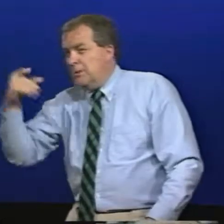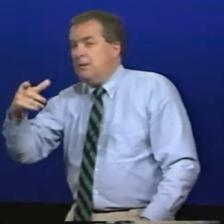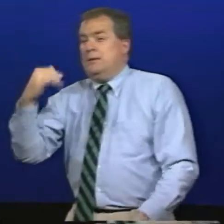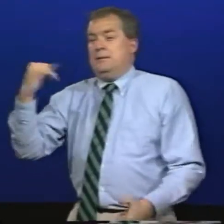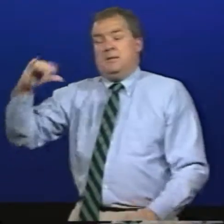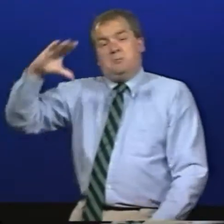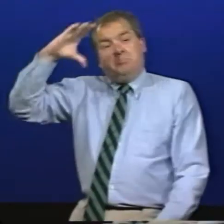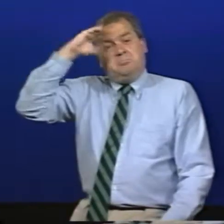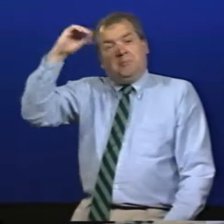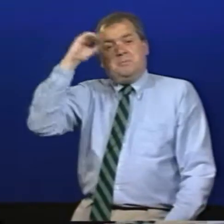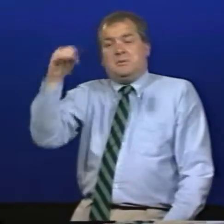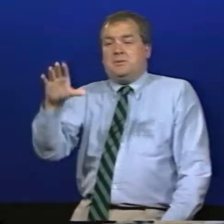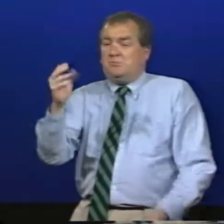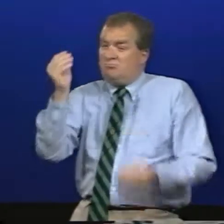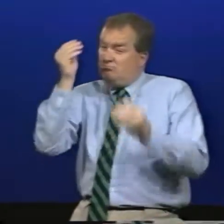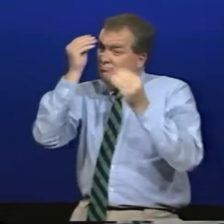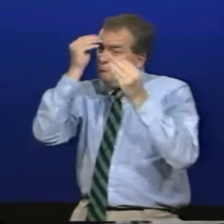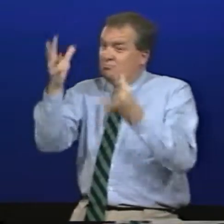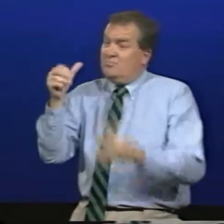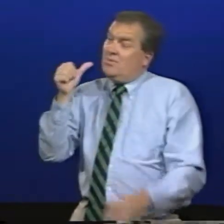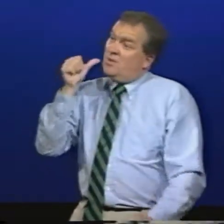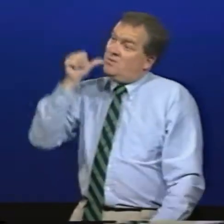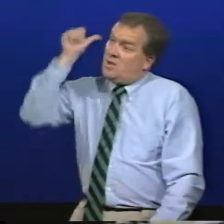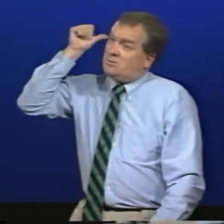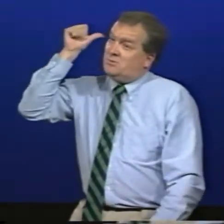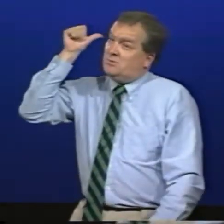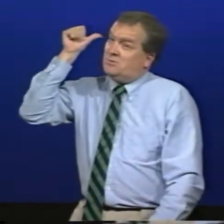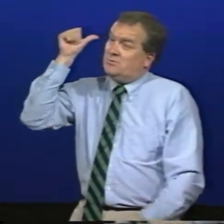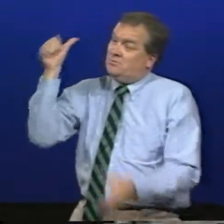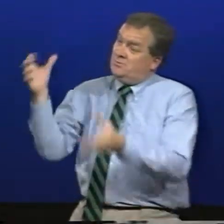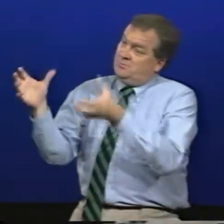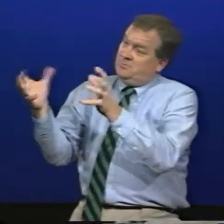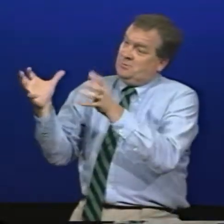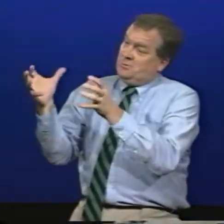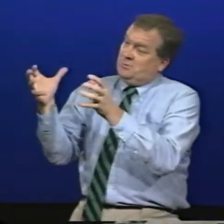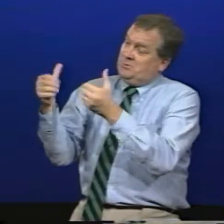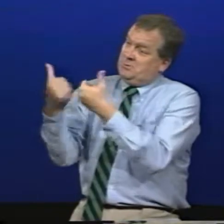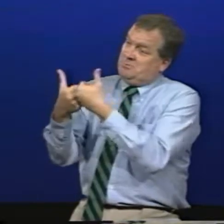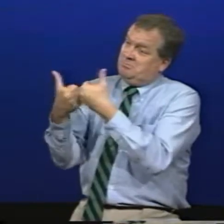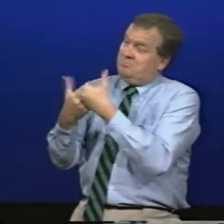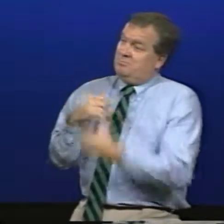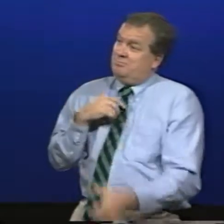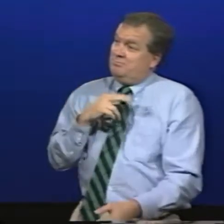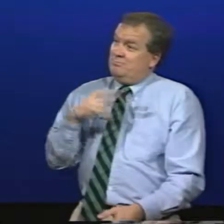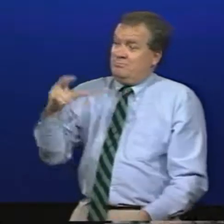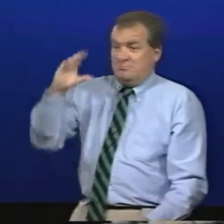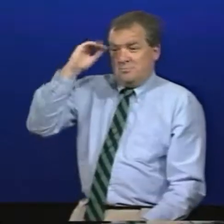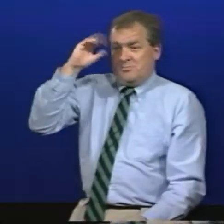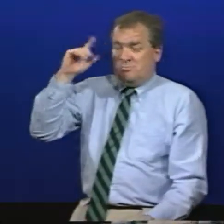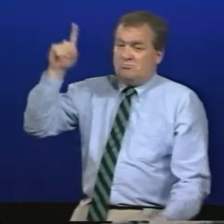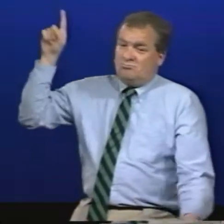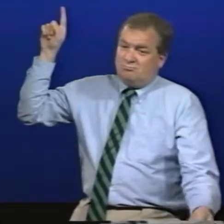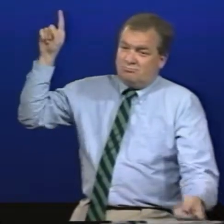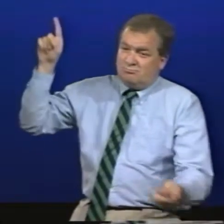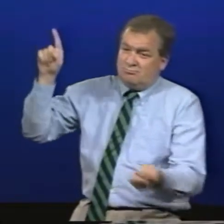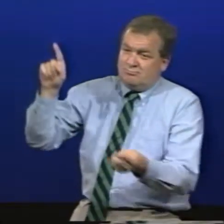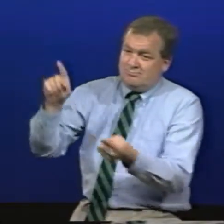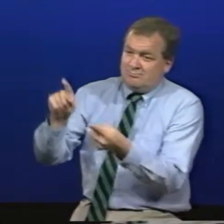it's hard to find big guys these days among the adult basketball teams you don't have the big